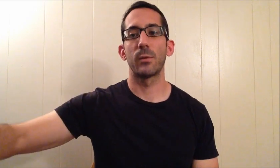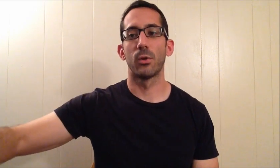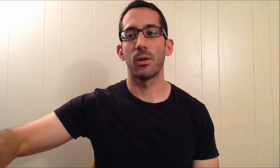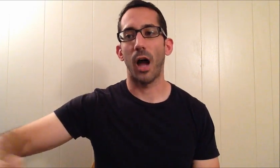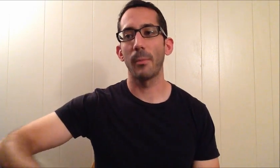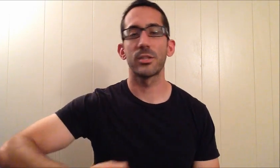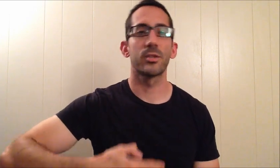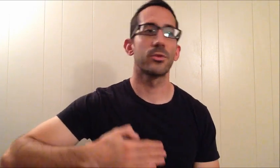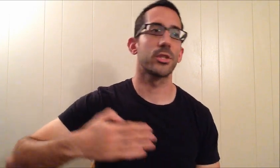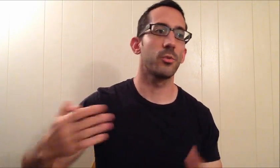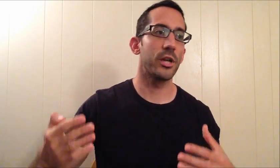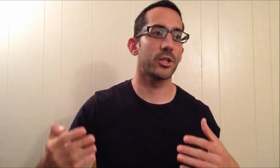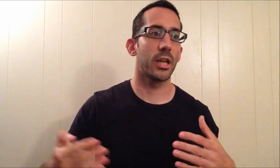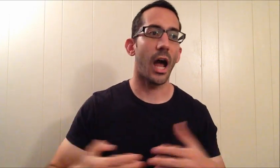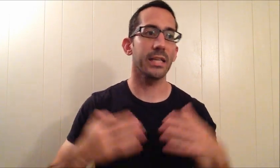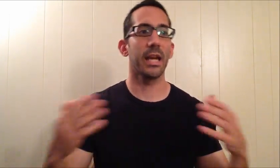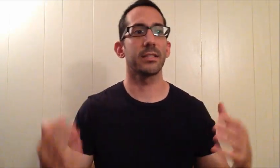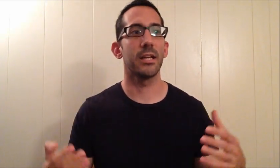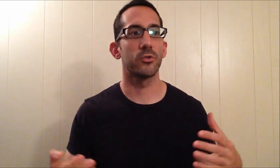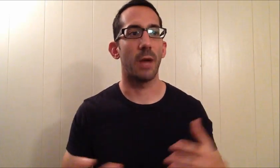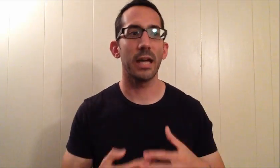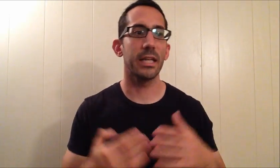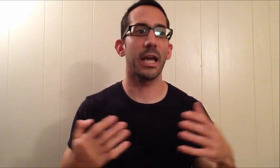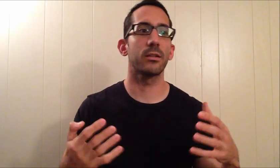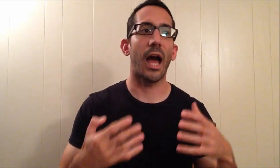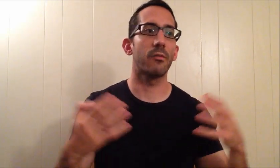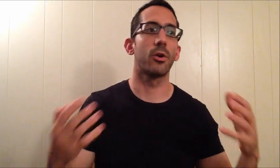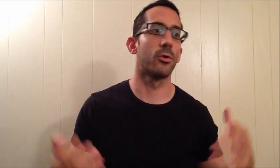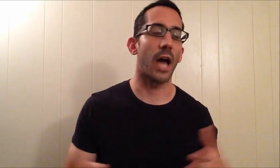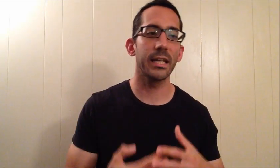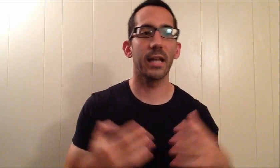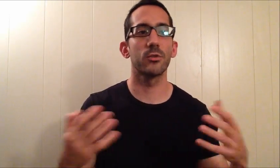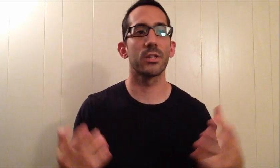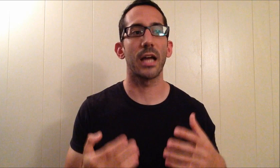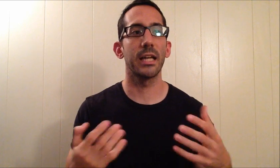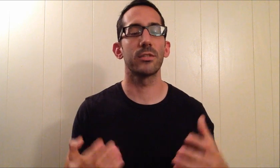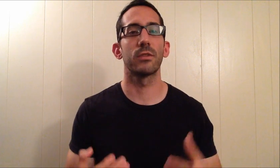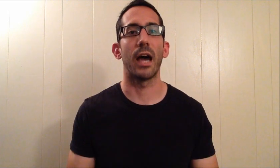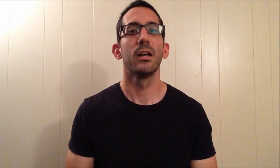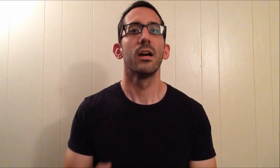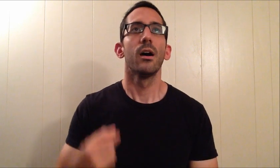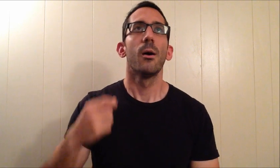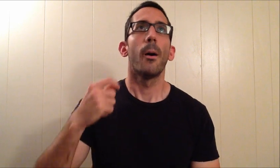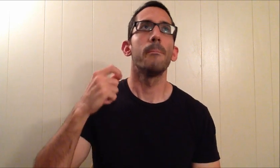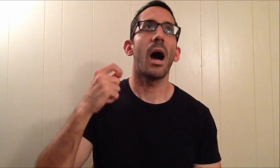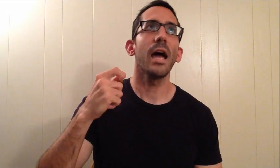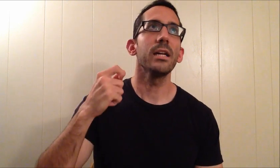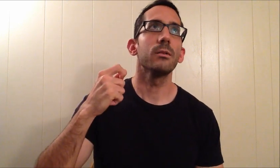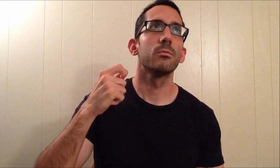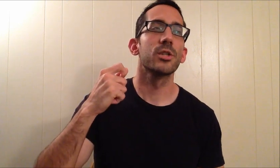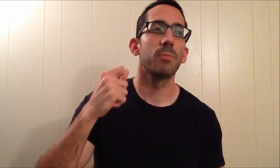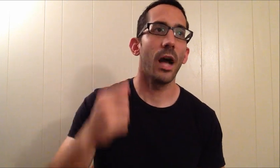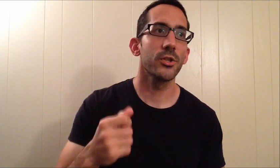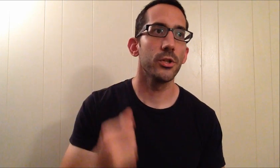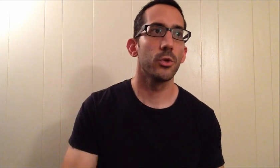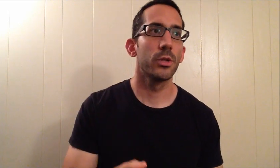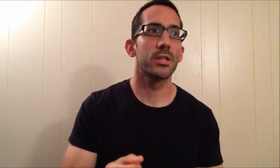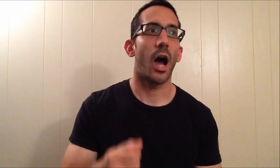saying, well, I'm in a certain situation that I can't daydream. I can't have goals. I can't do this and I can't do that. My response to you is